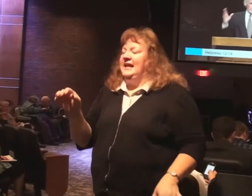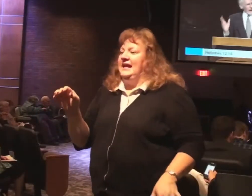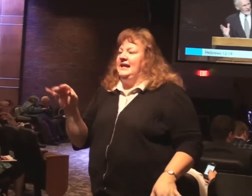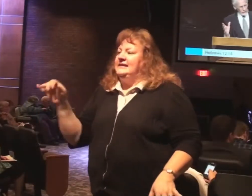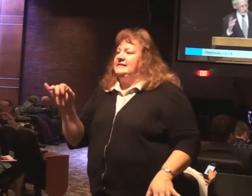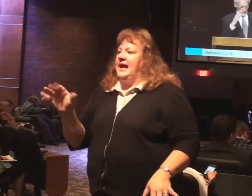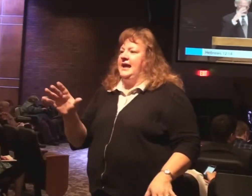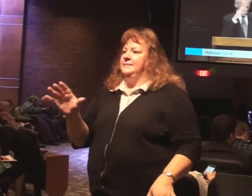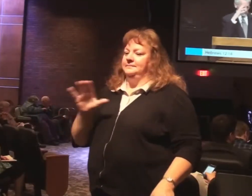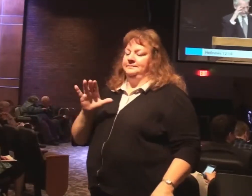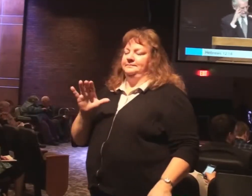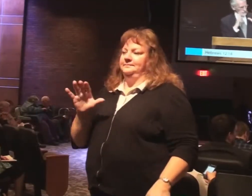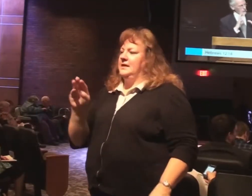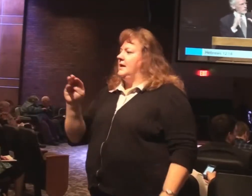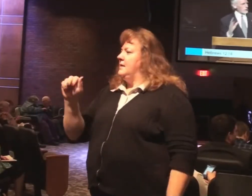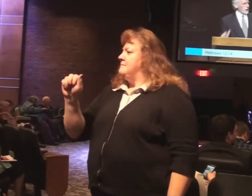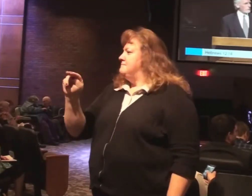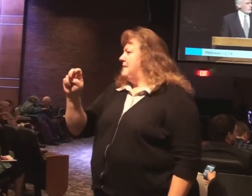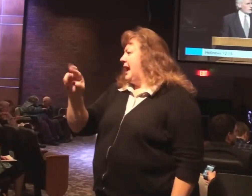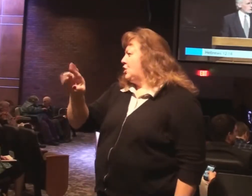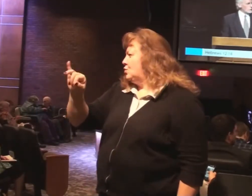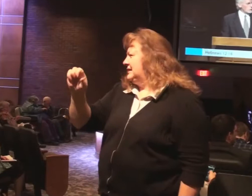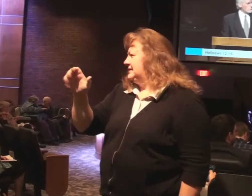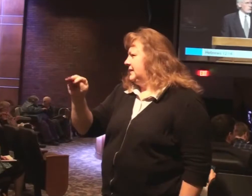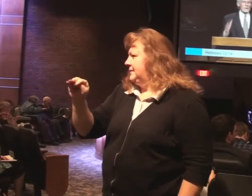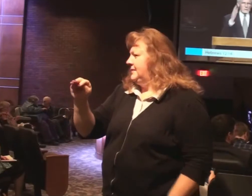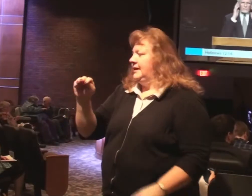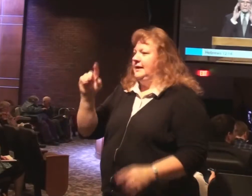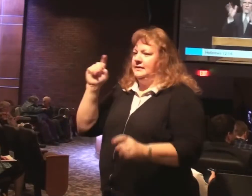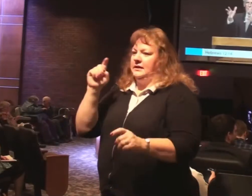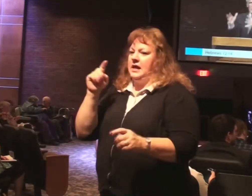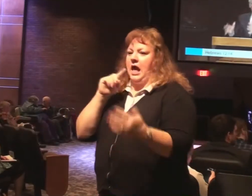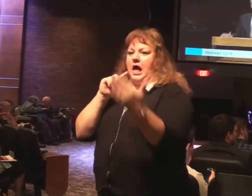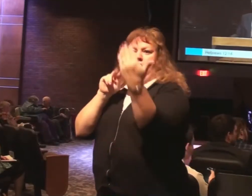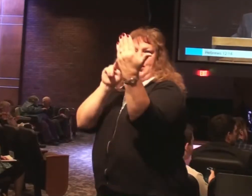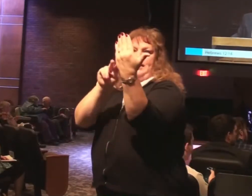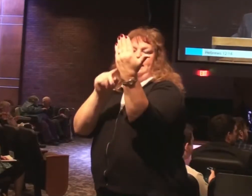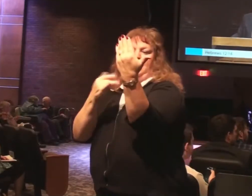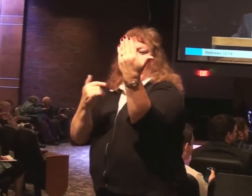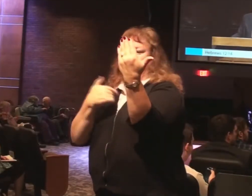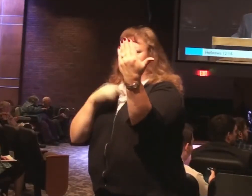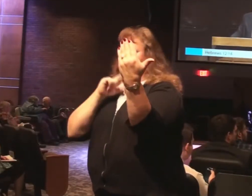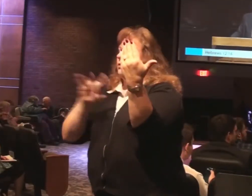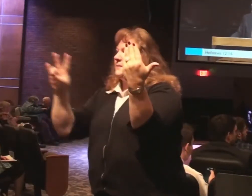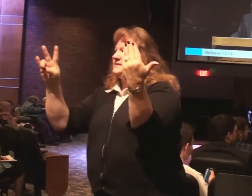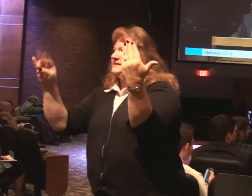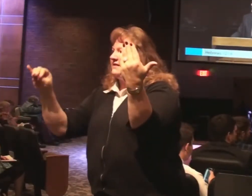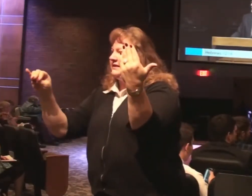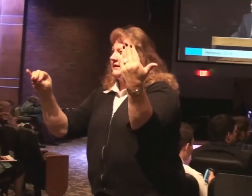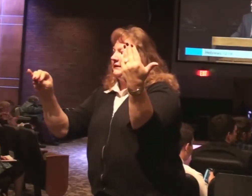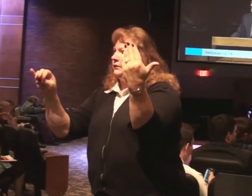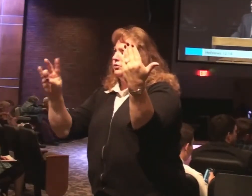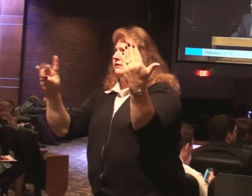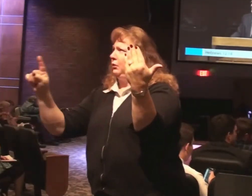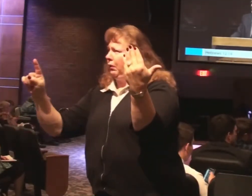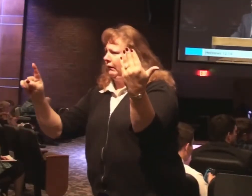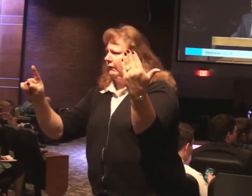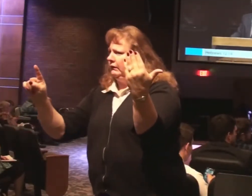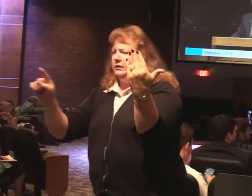mannerisms. They develop some of the same features. I've joked. I look in the mirror now that I'm 71. And I say it's like